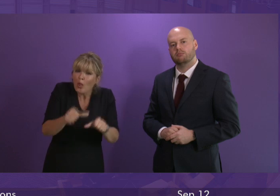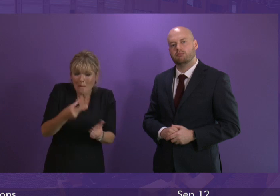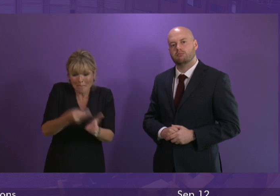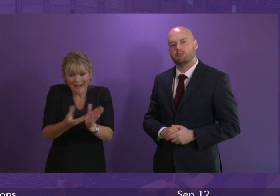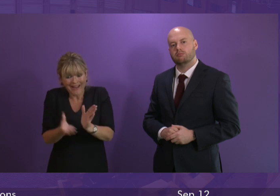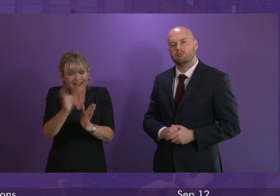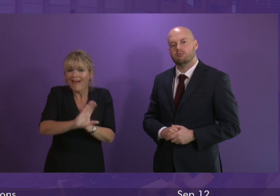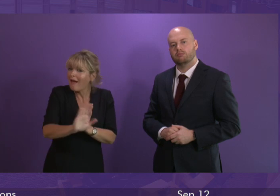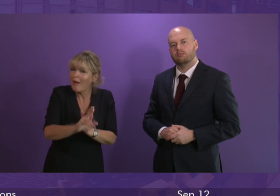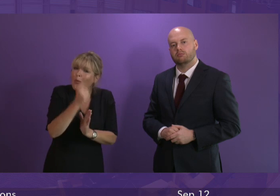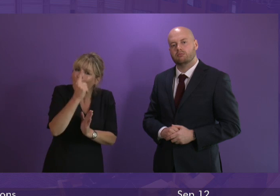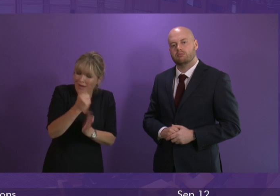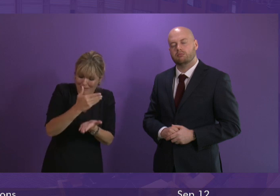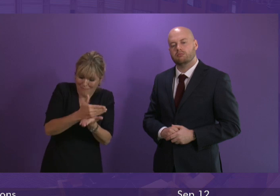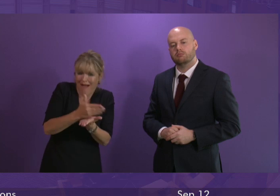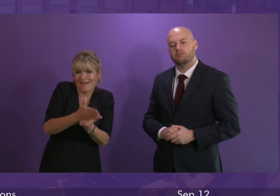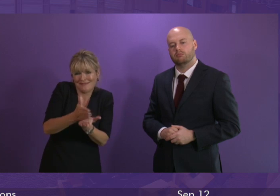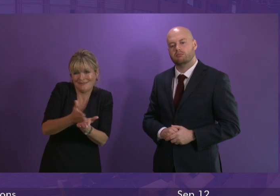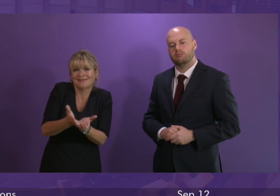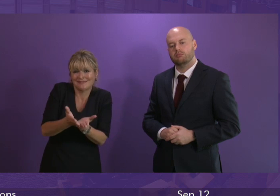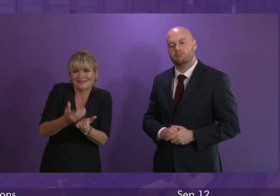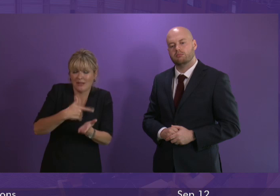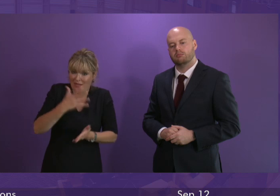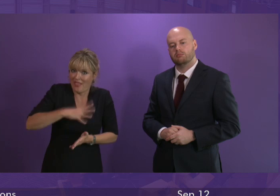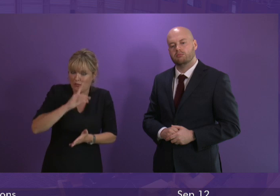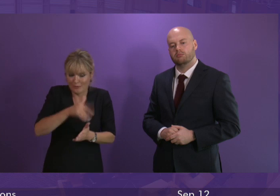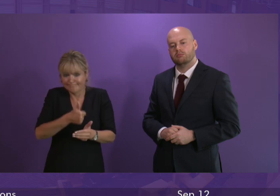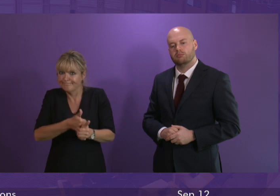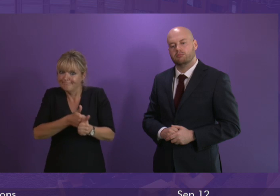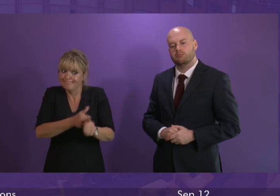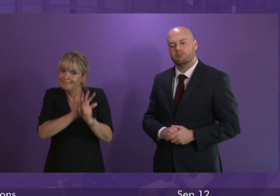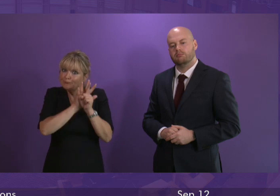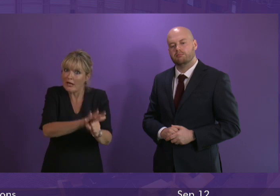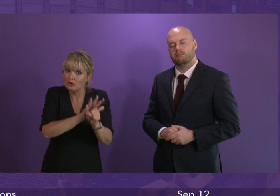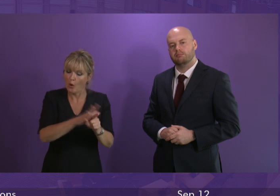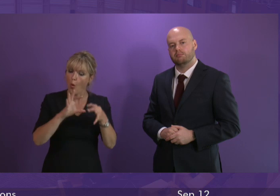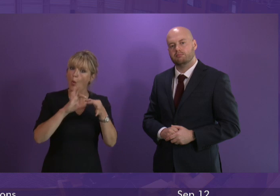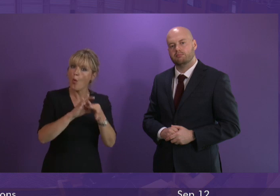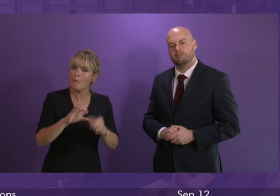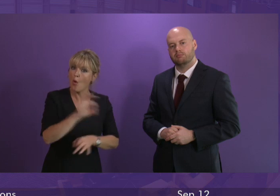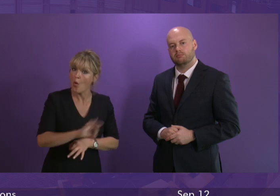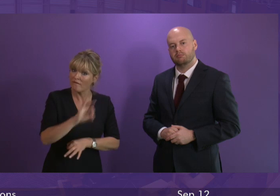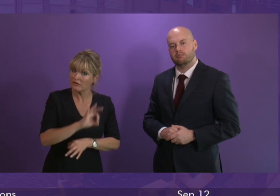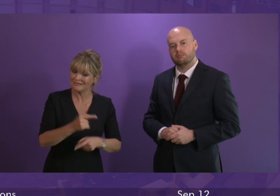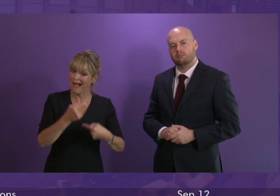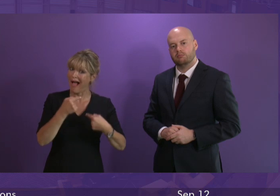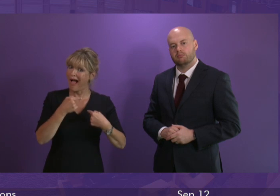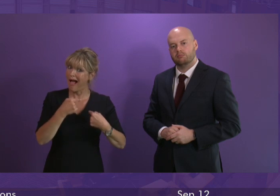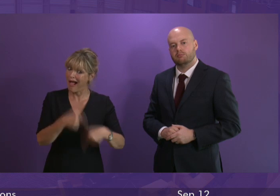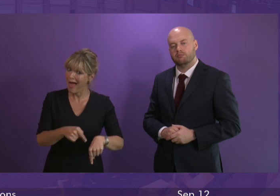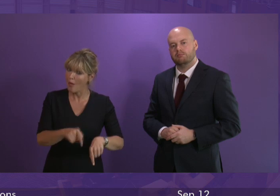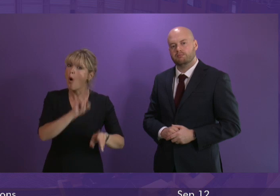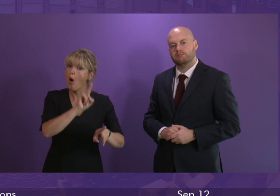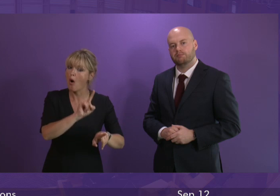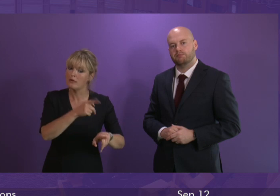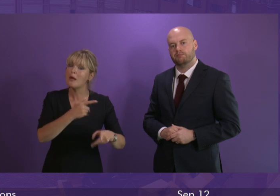whole story which is one of the reasons why we continue to press the home office to either allow or devolve powers to the Scottish government to